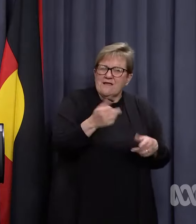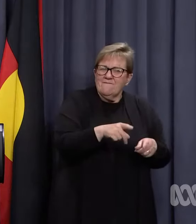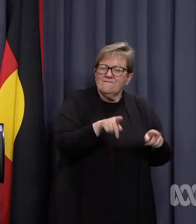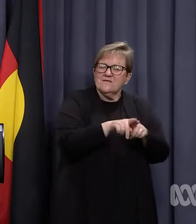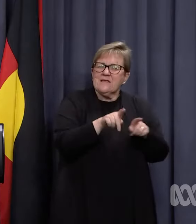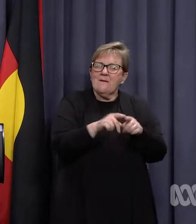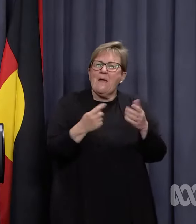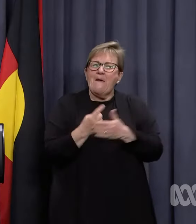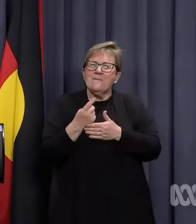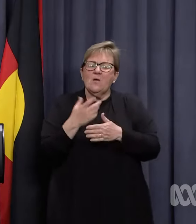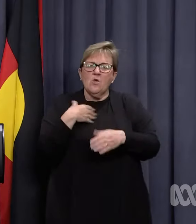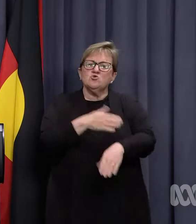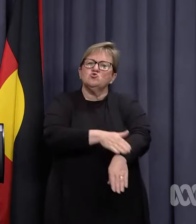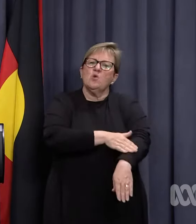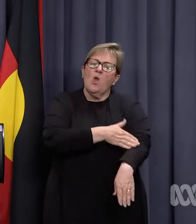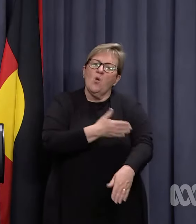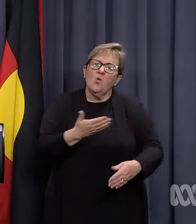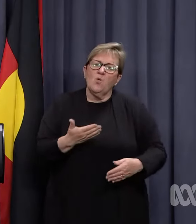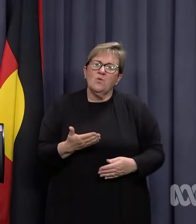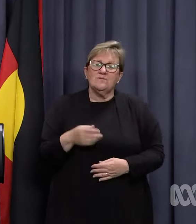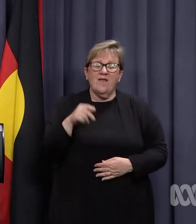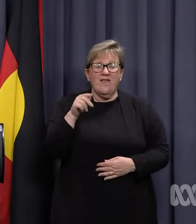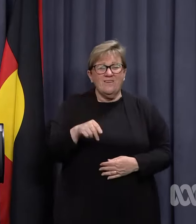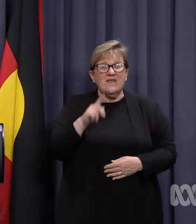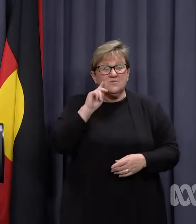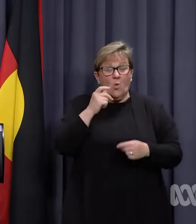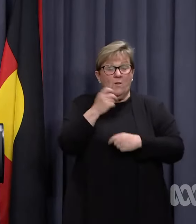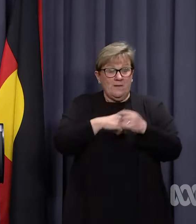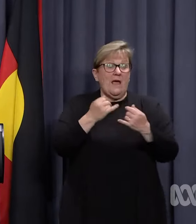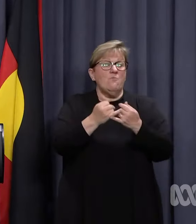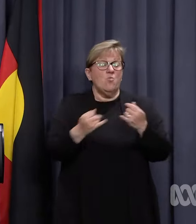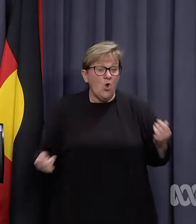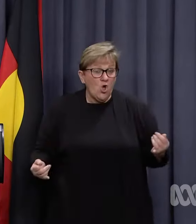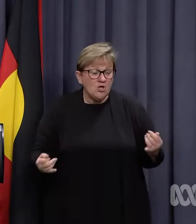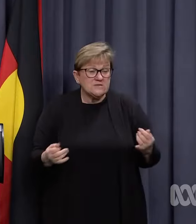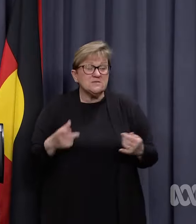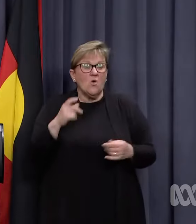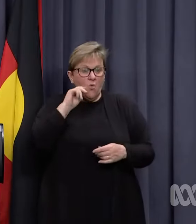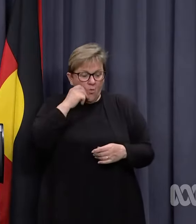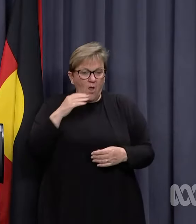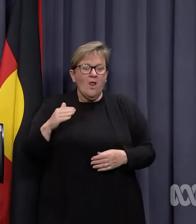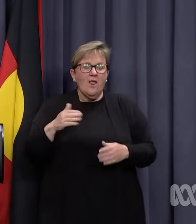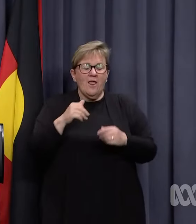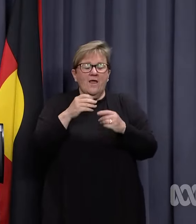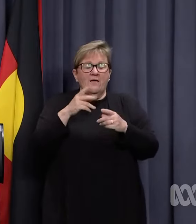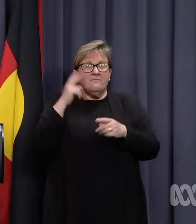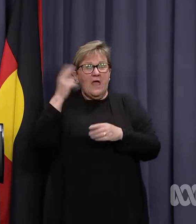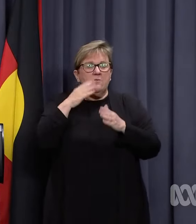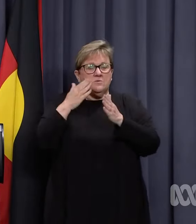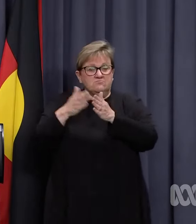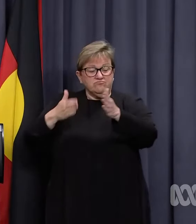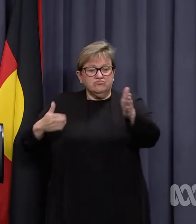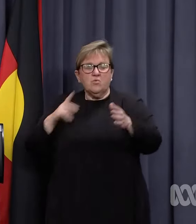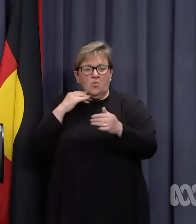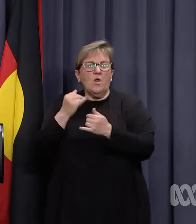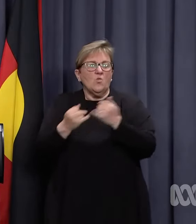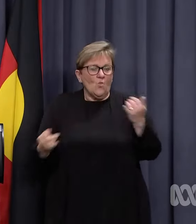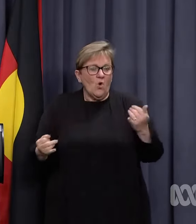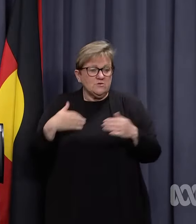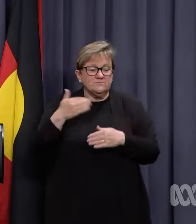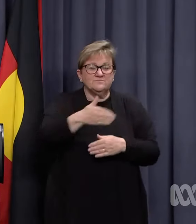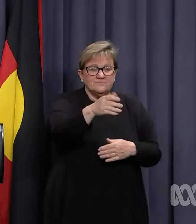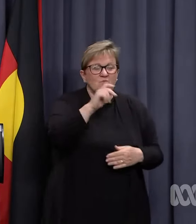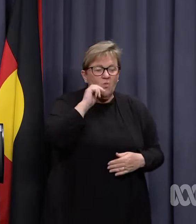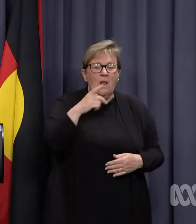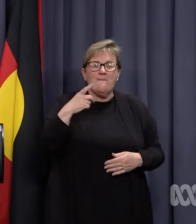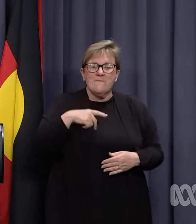now in place that is slowing that down. This will probably get worse. We will probably see ramping figures increase over the coming months